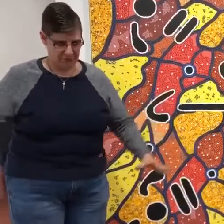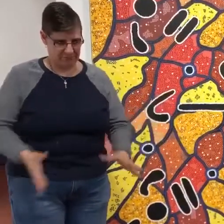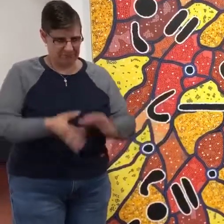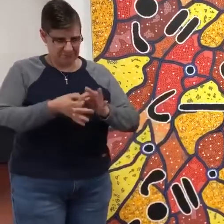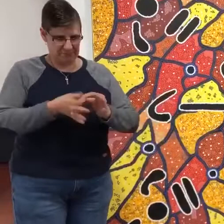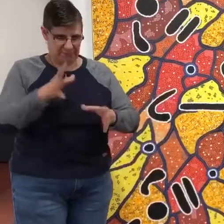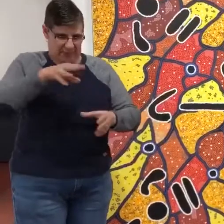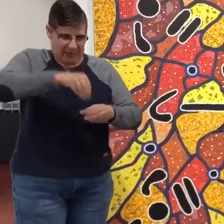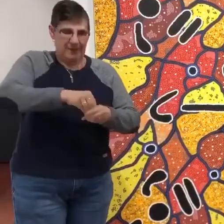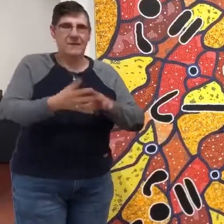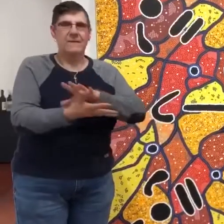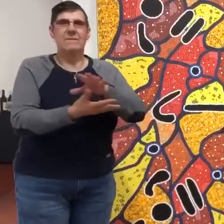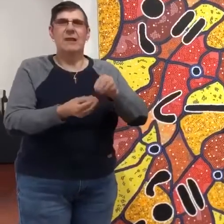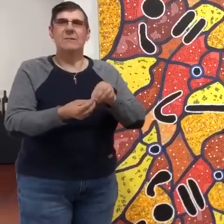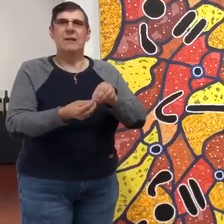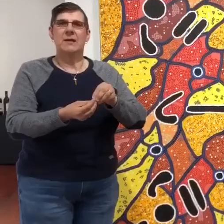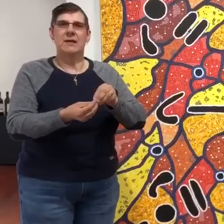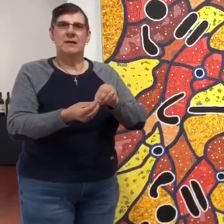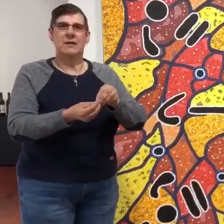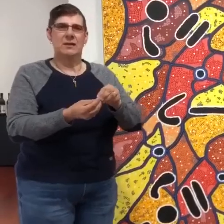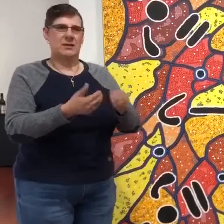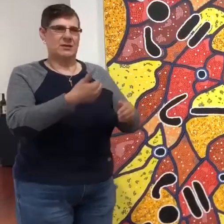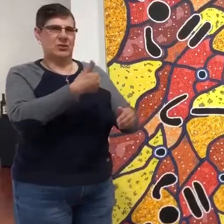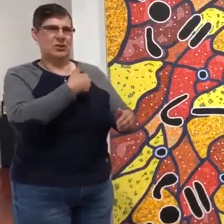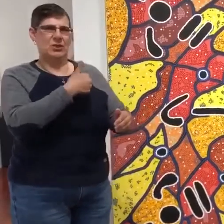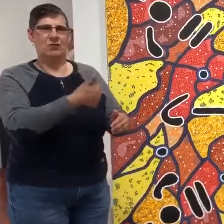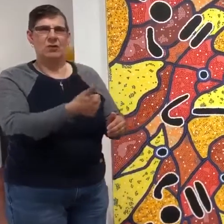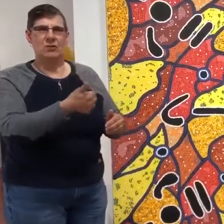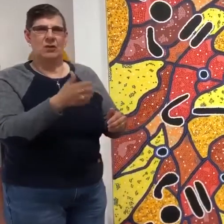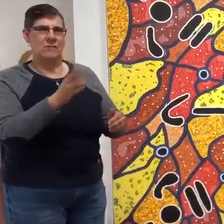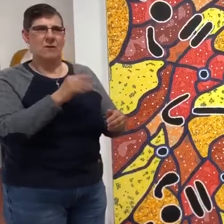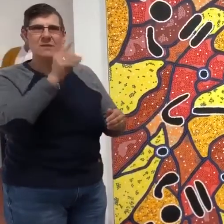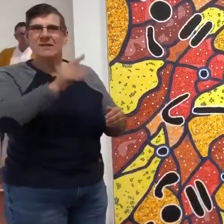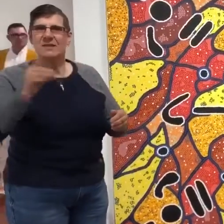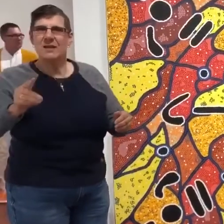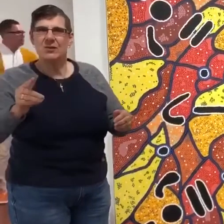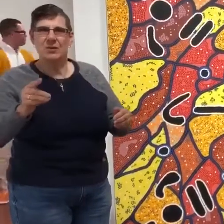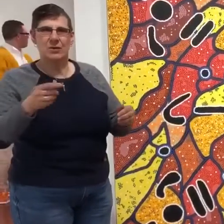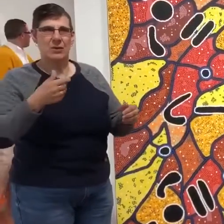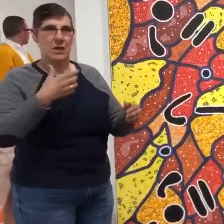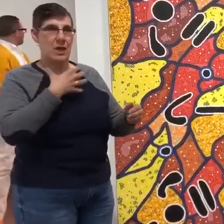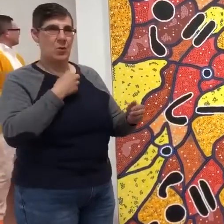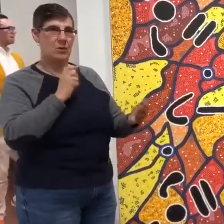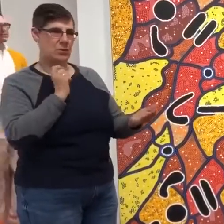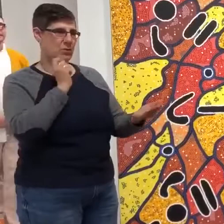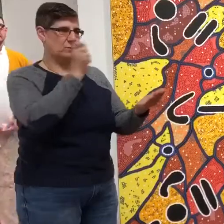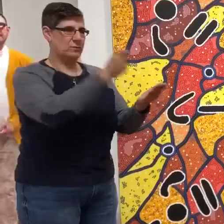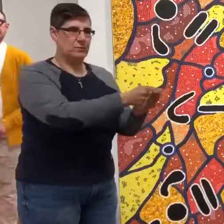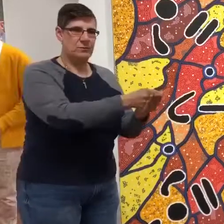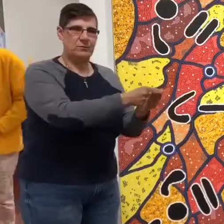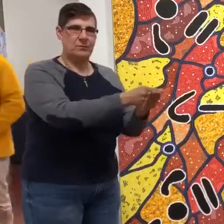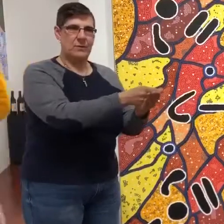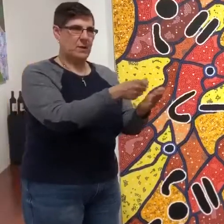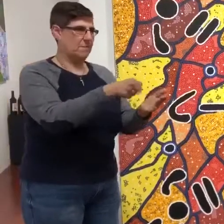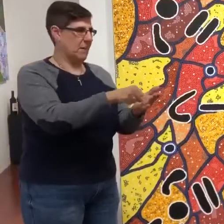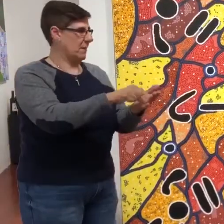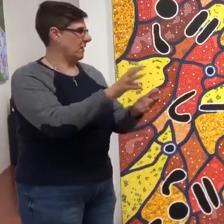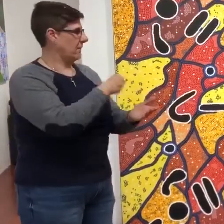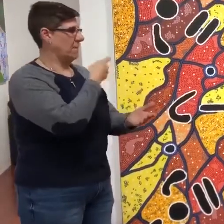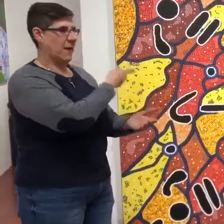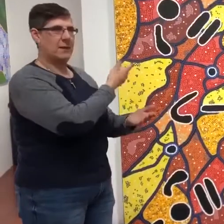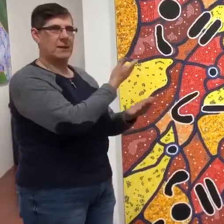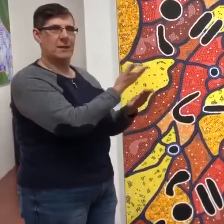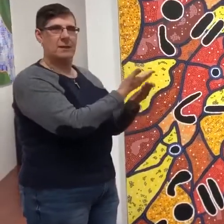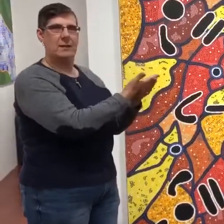family. And the generosity of Daniel was that he wants the proceeds from this painting